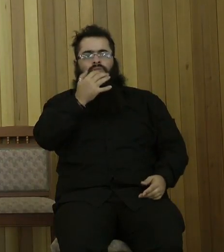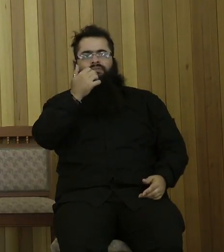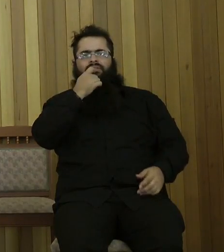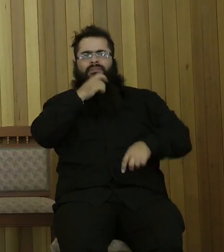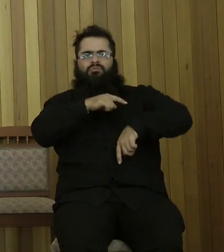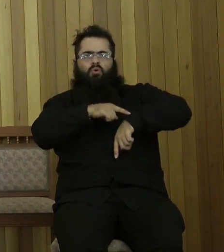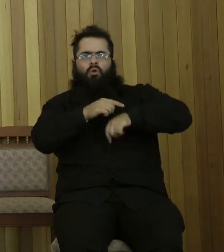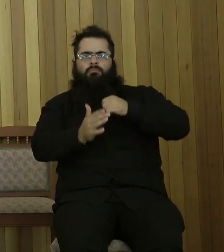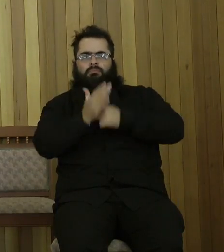this down.